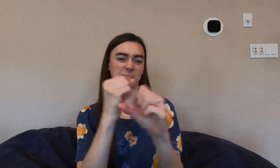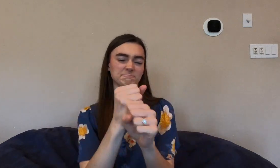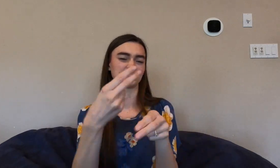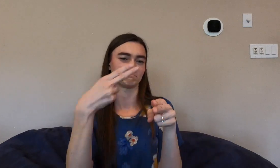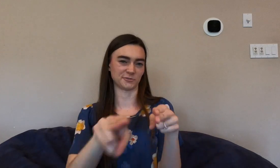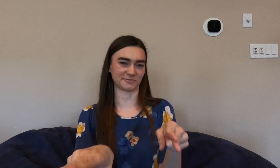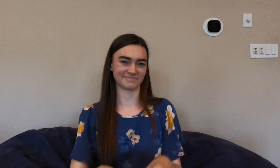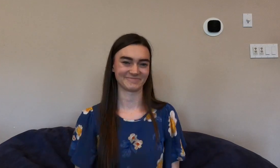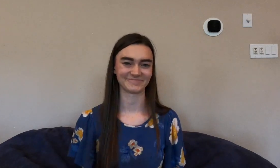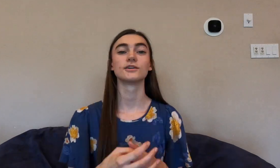version.